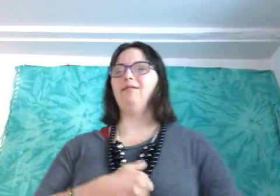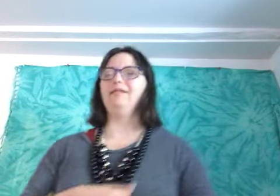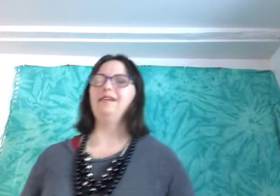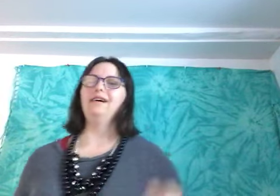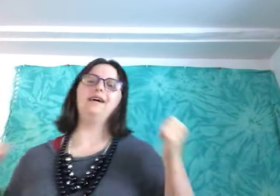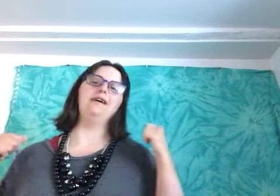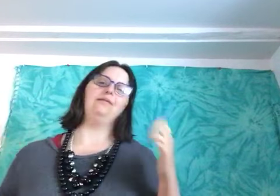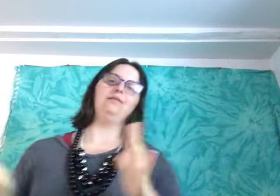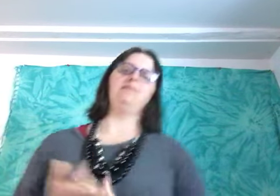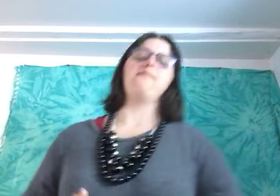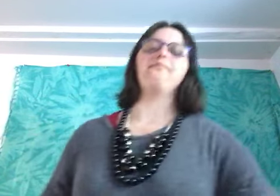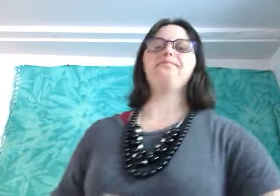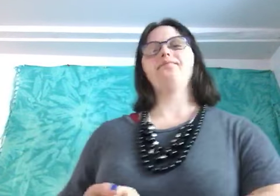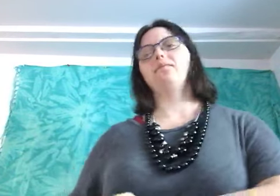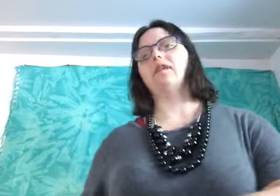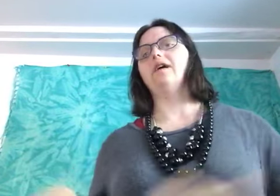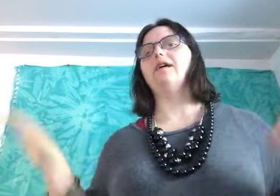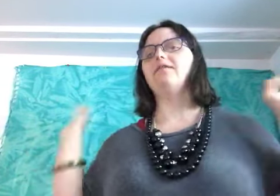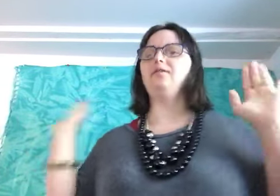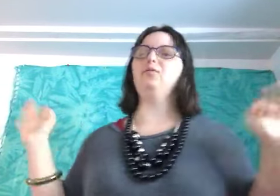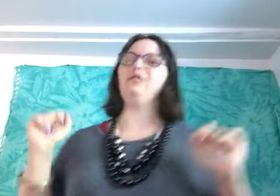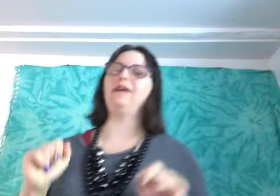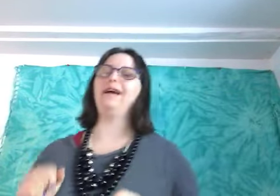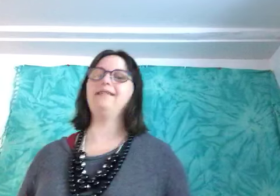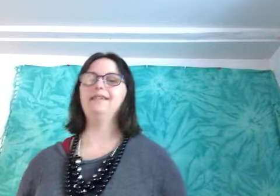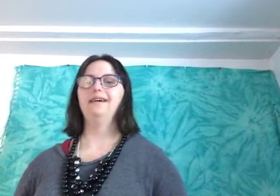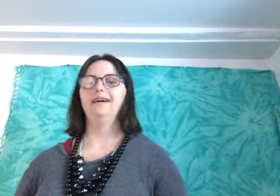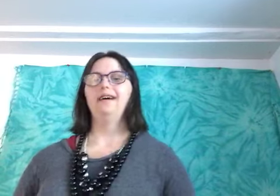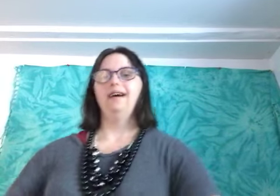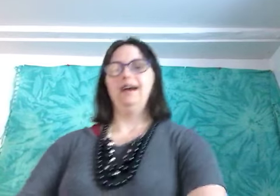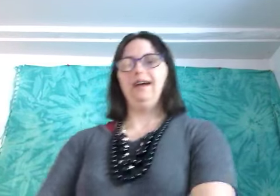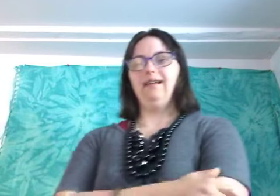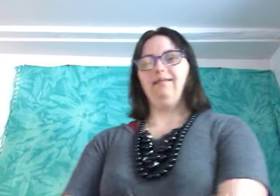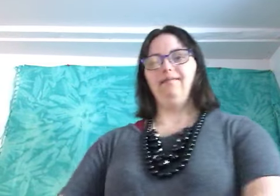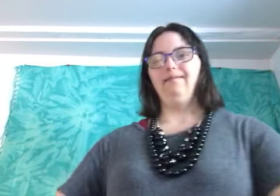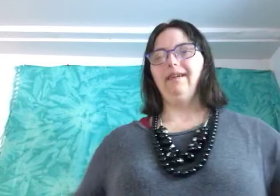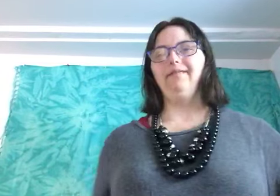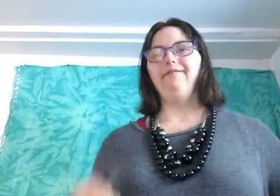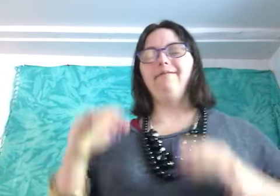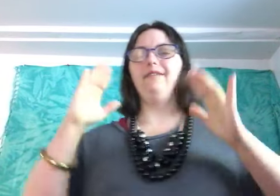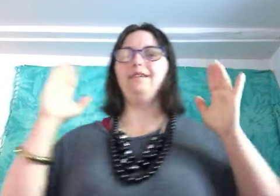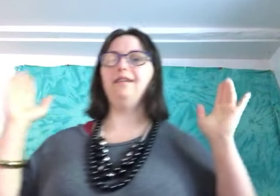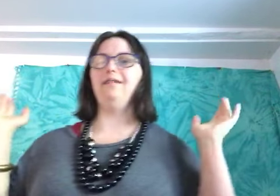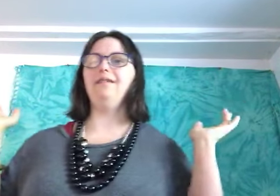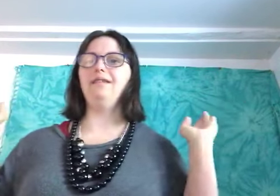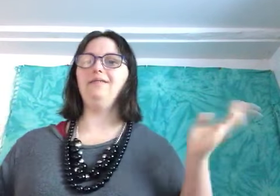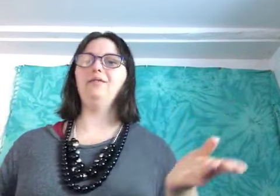uh just do what you can and if if you